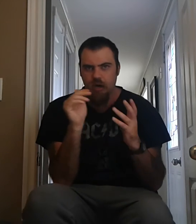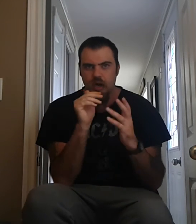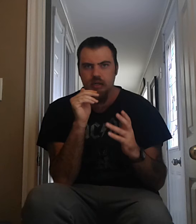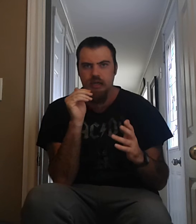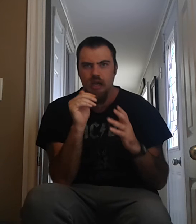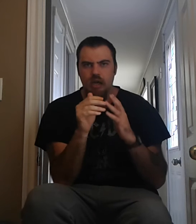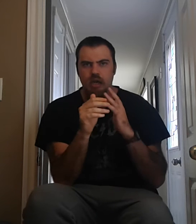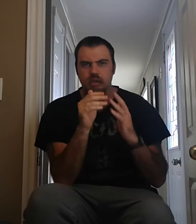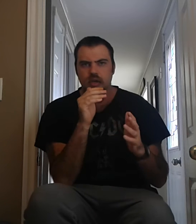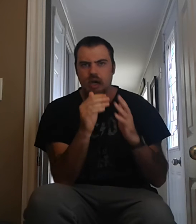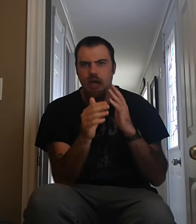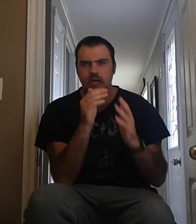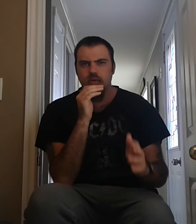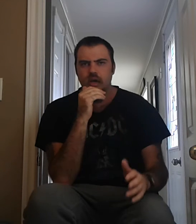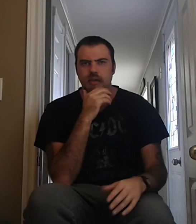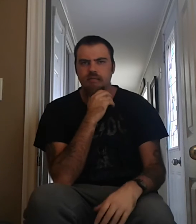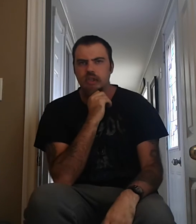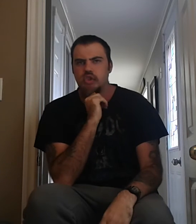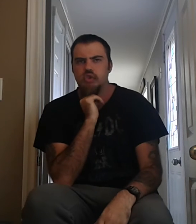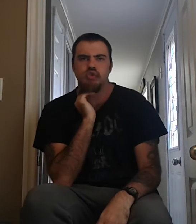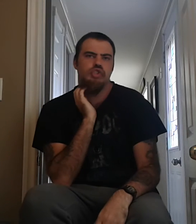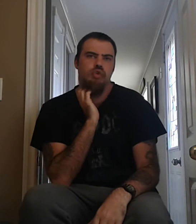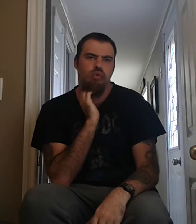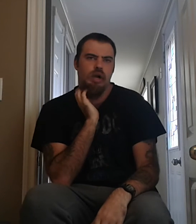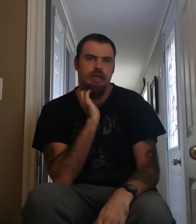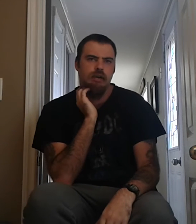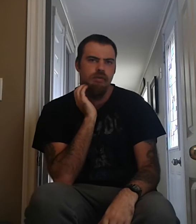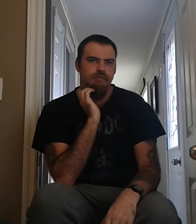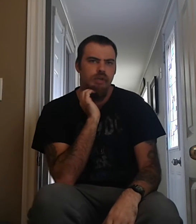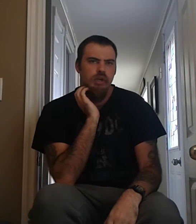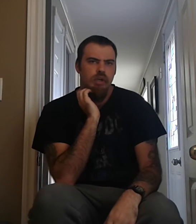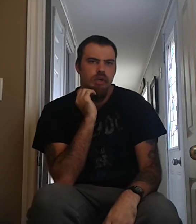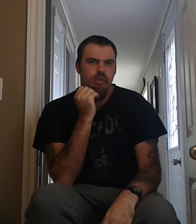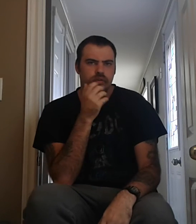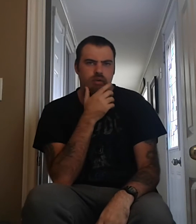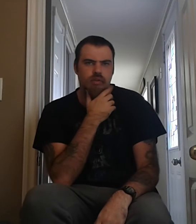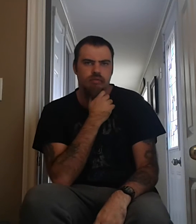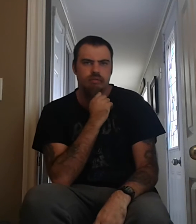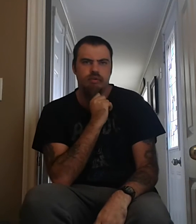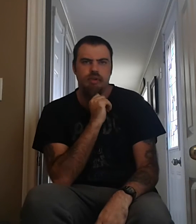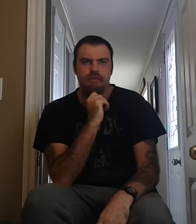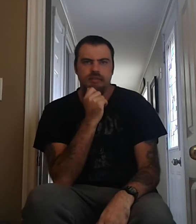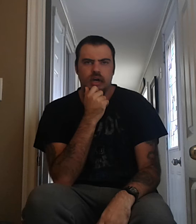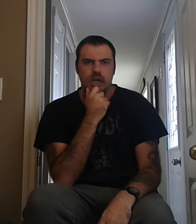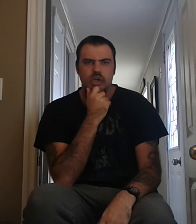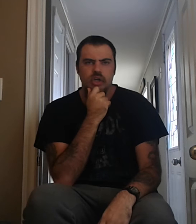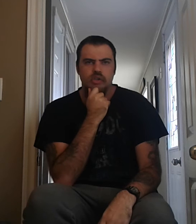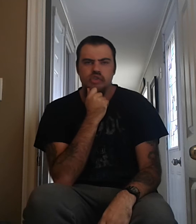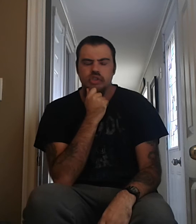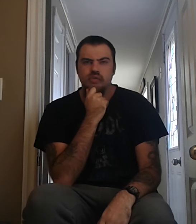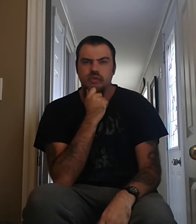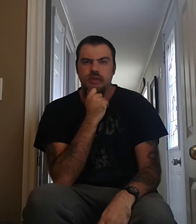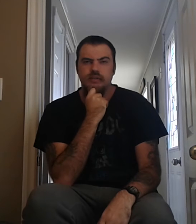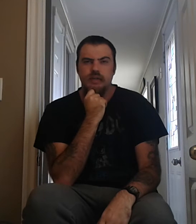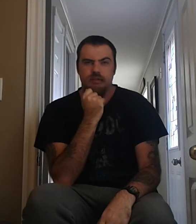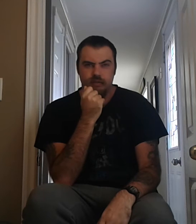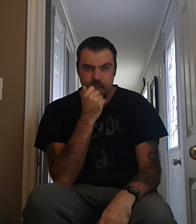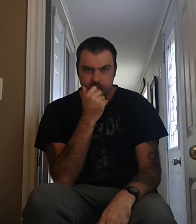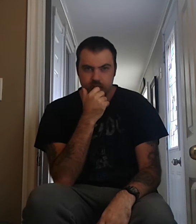rock and, you know, hard rock and blues rock album. So, it was released on June 26th